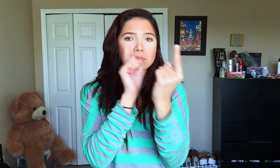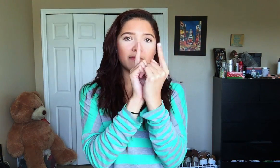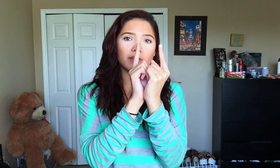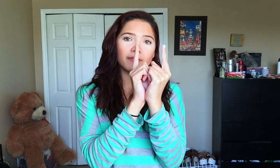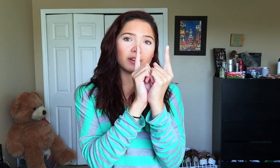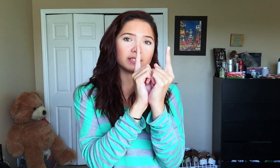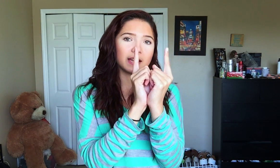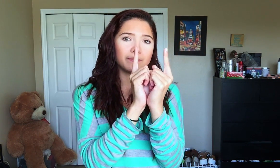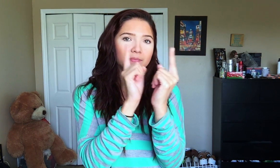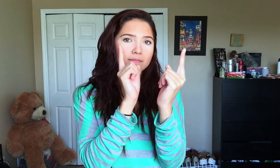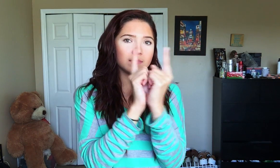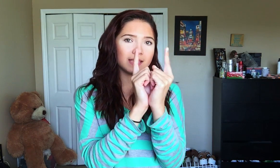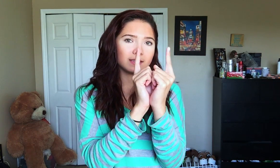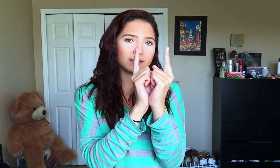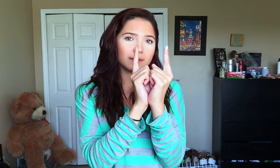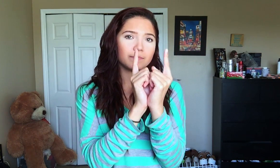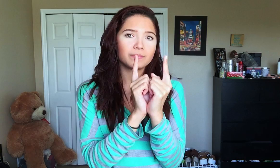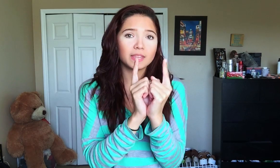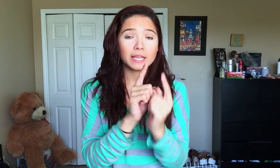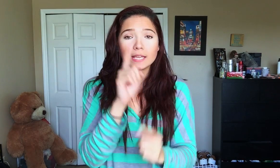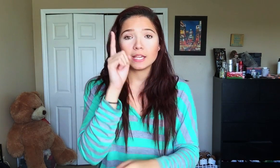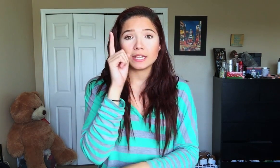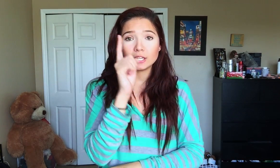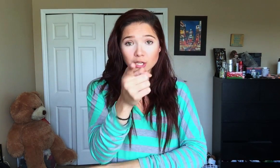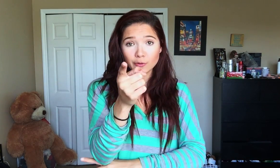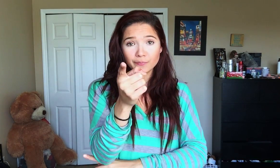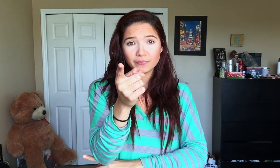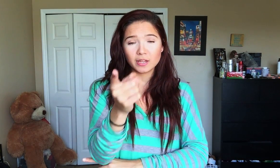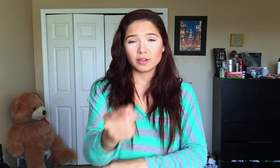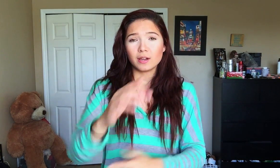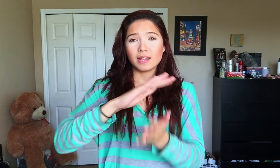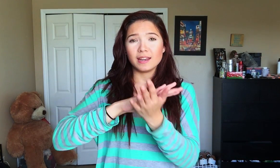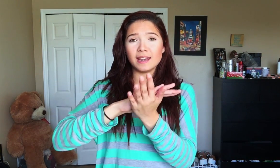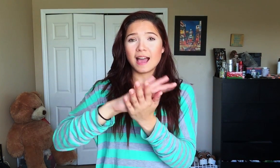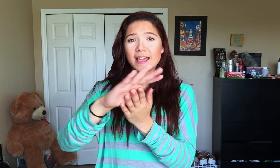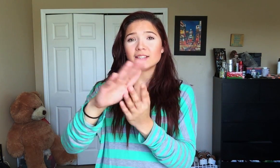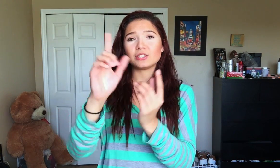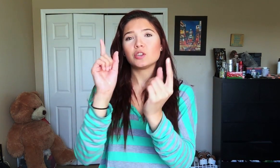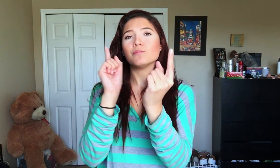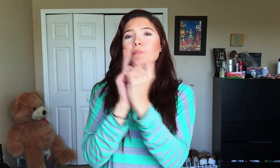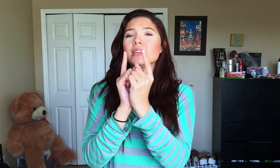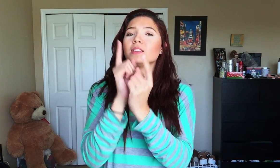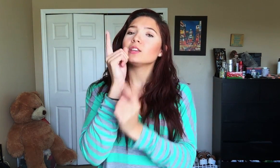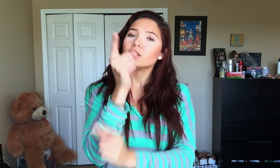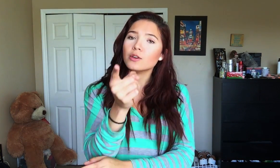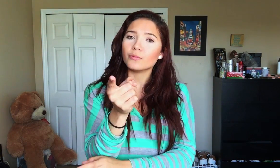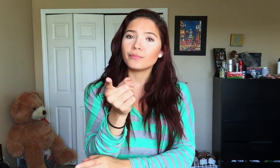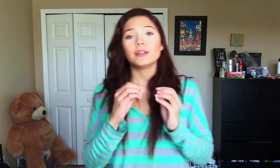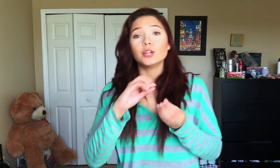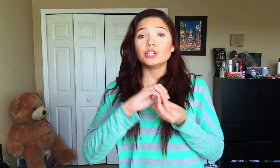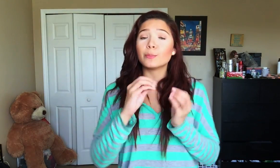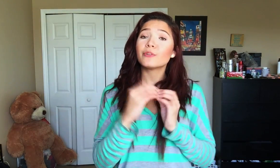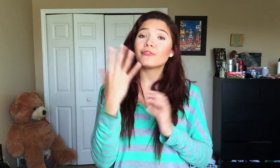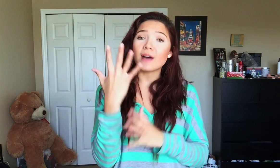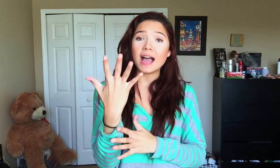meet for the first time meet you nice to meet you number five